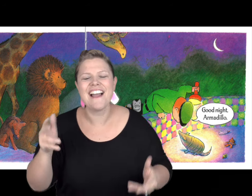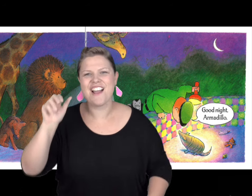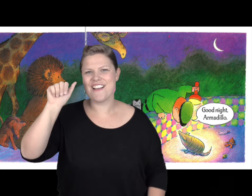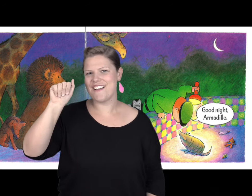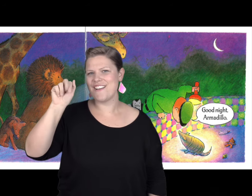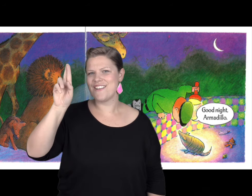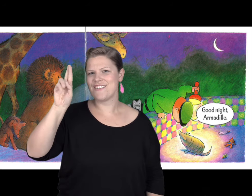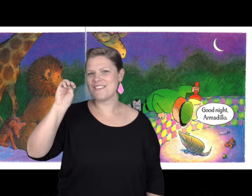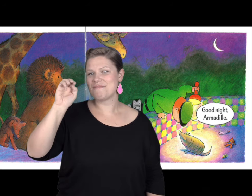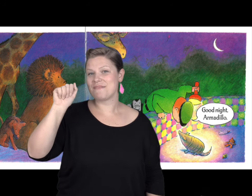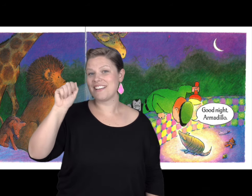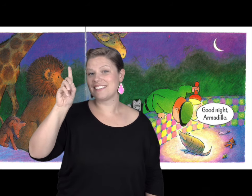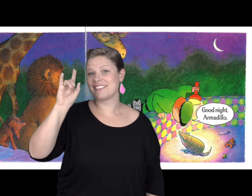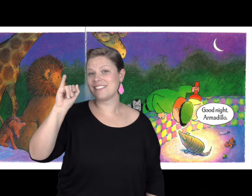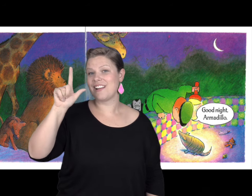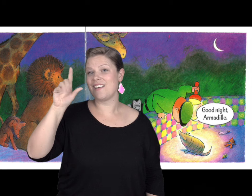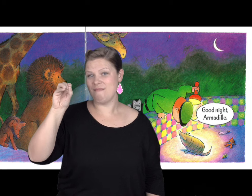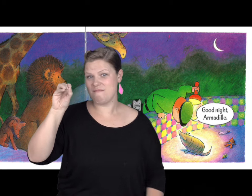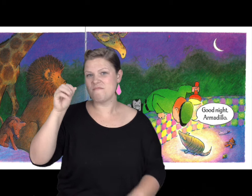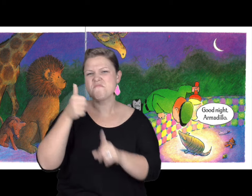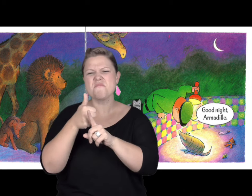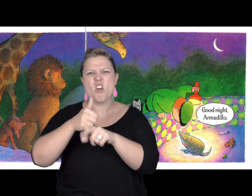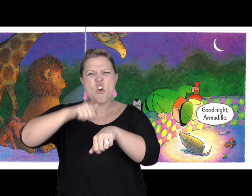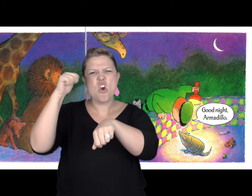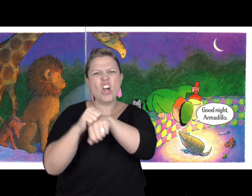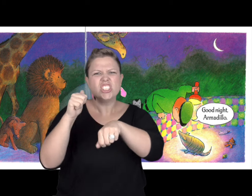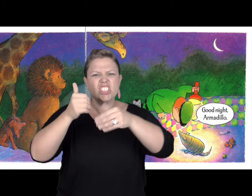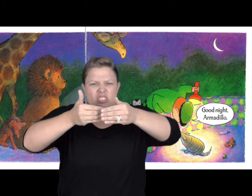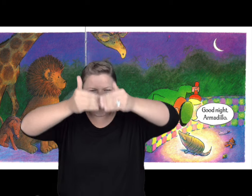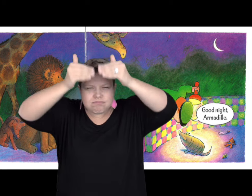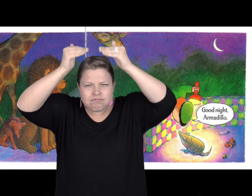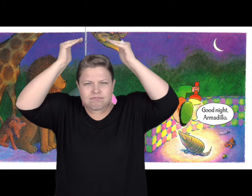There was next a fence with an armadillo inside.